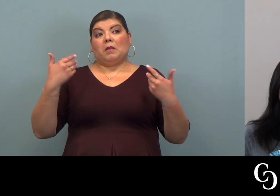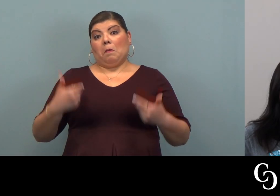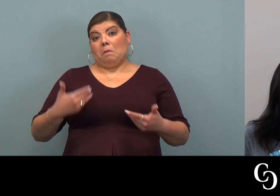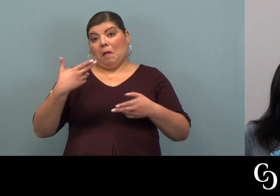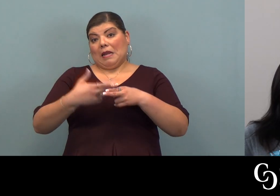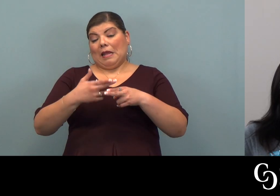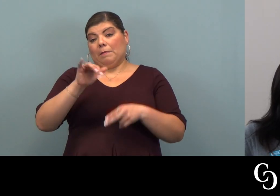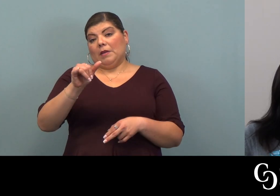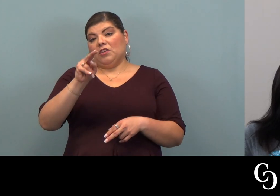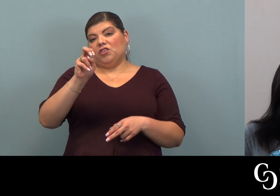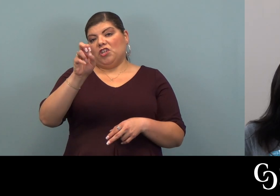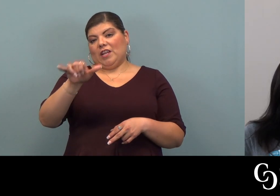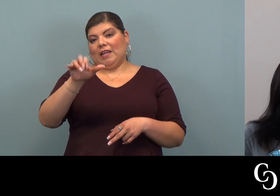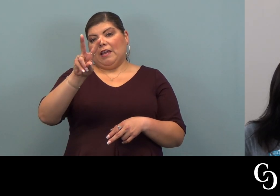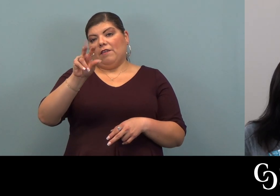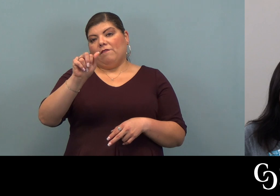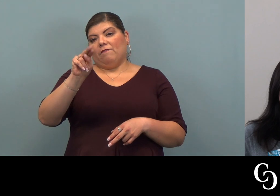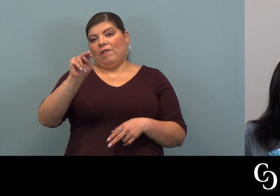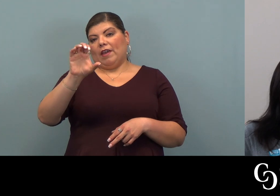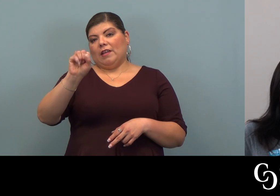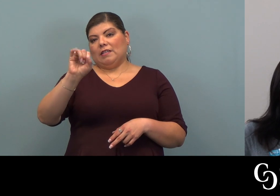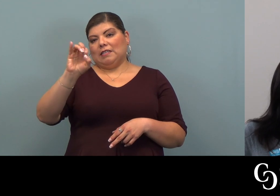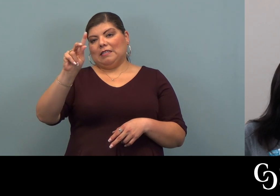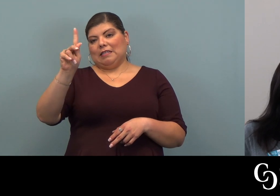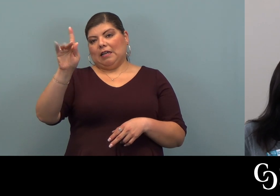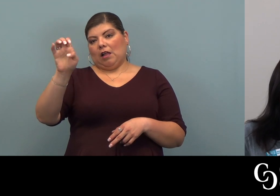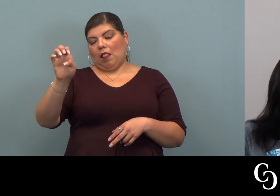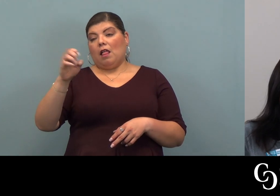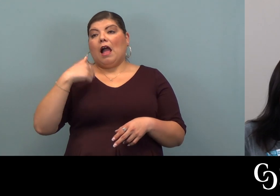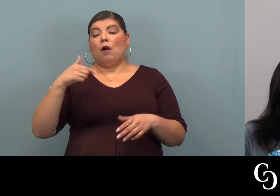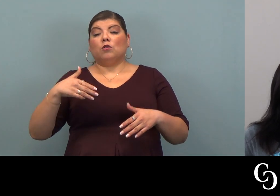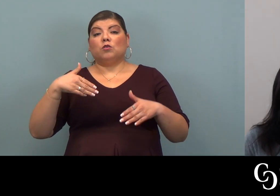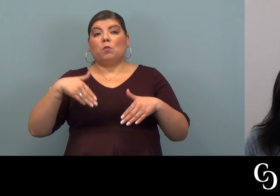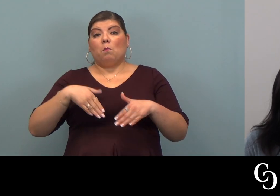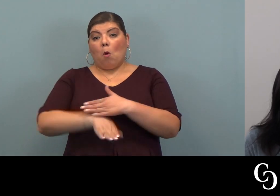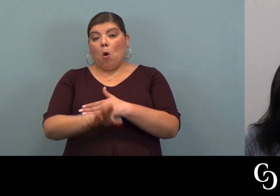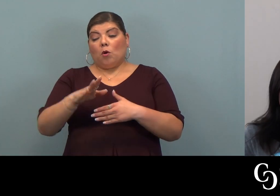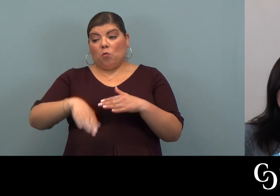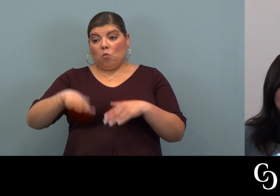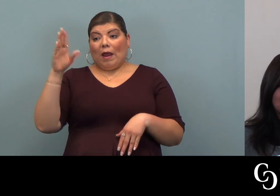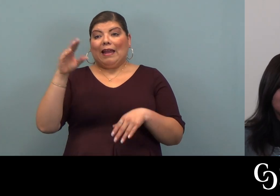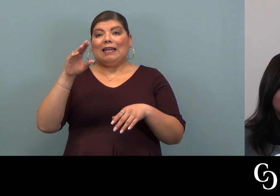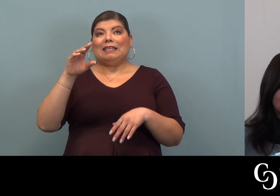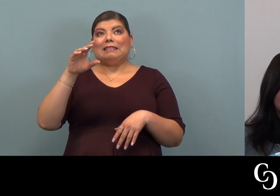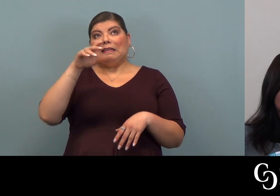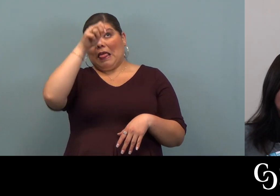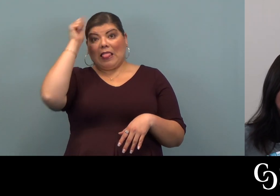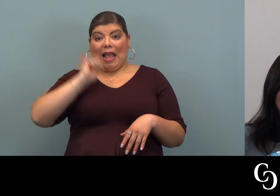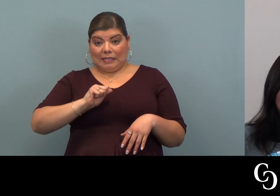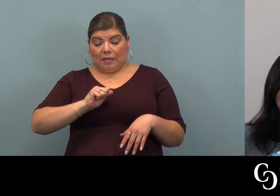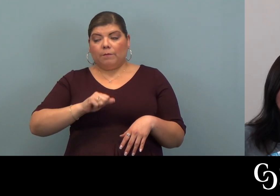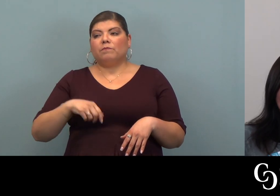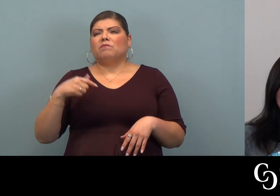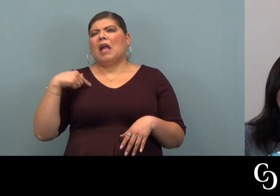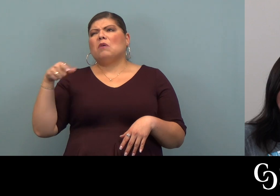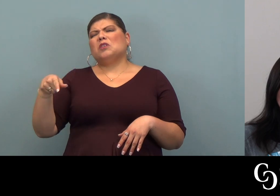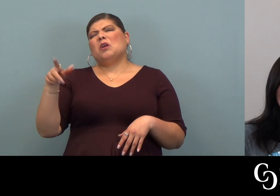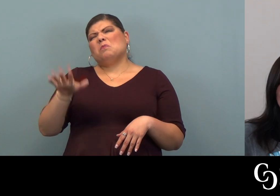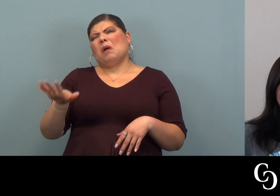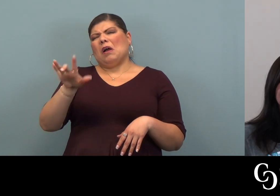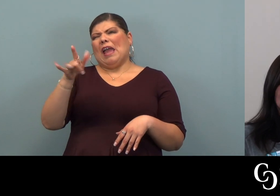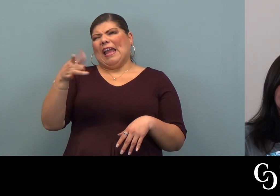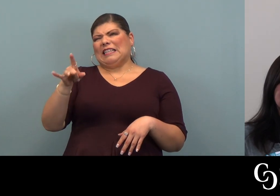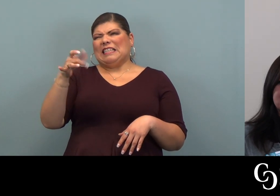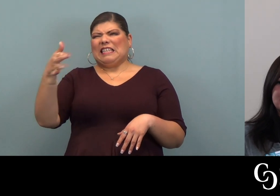My name is Jenny Van Sickle. I was born and raised in Alaska. I was there until I was probably 18 or